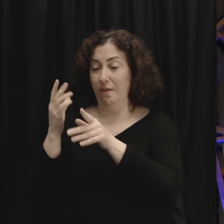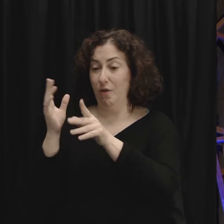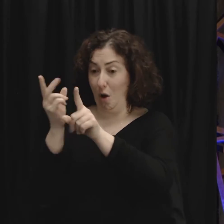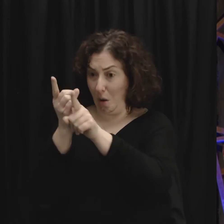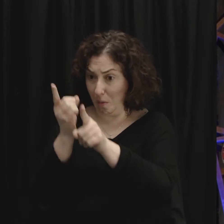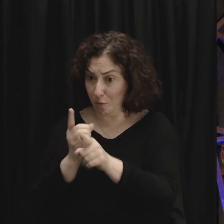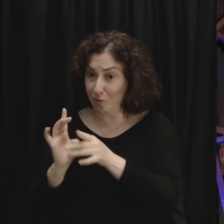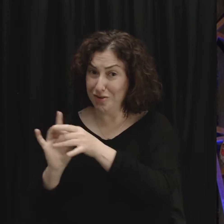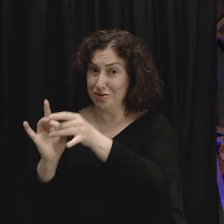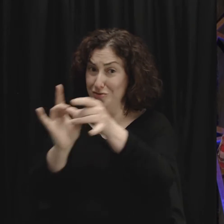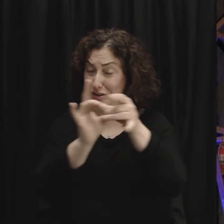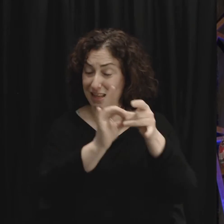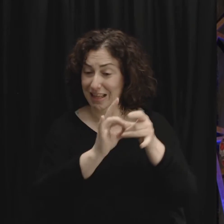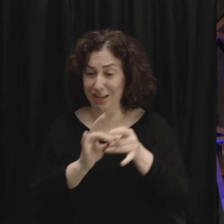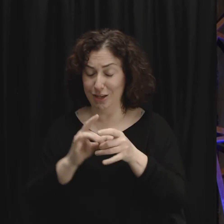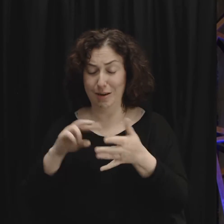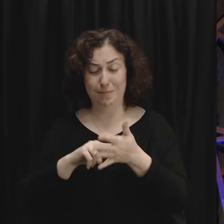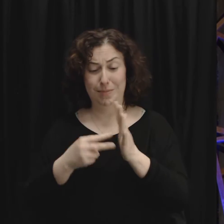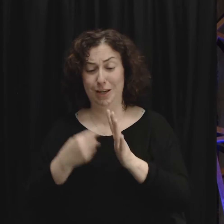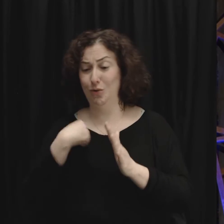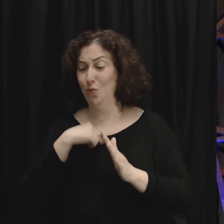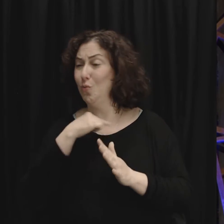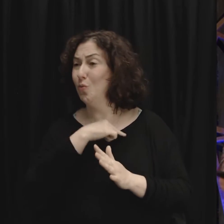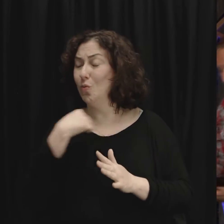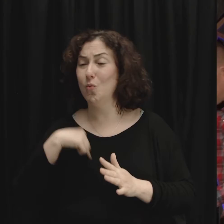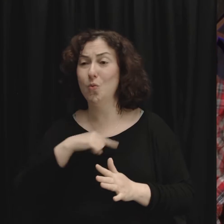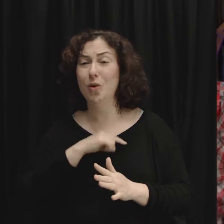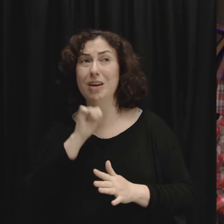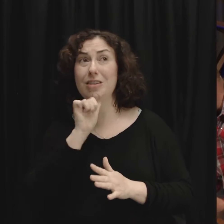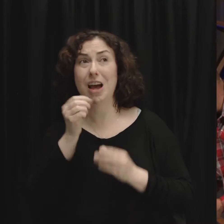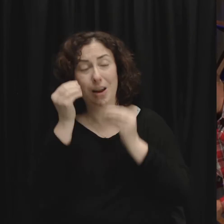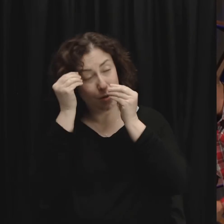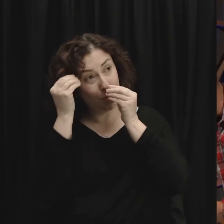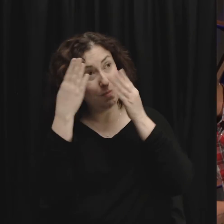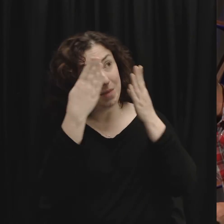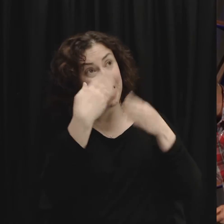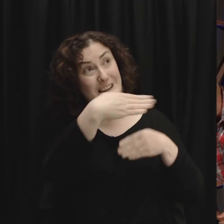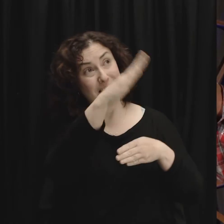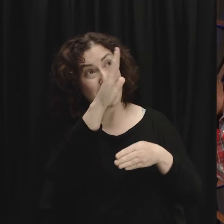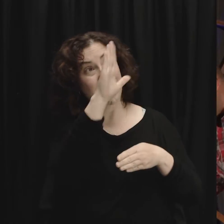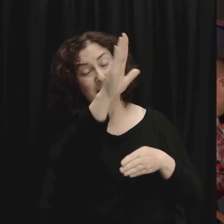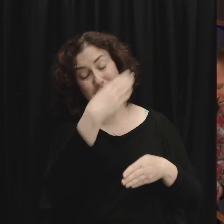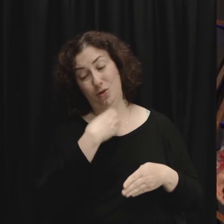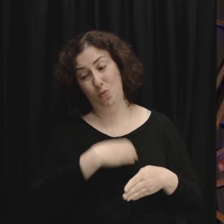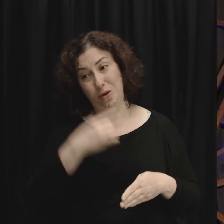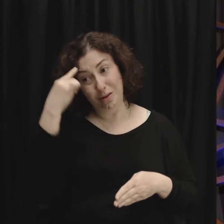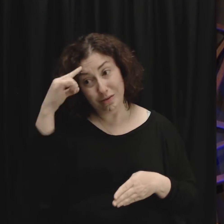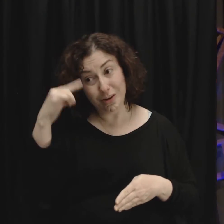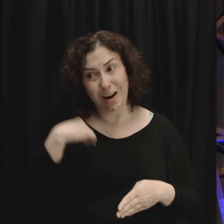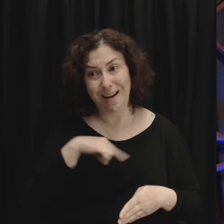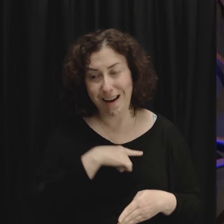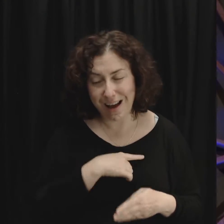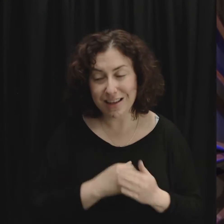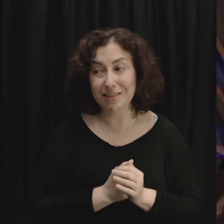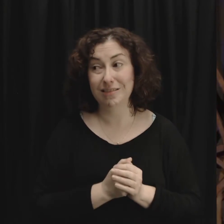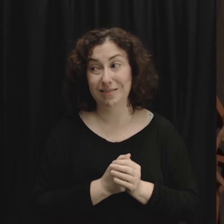our lives it's just that simple something else I want you to see from this text is that this ministry of